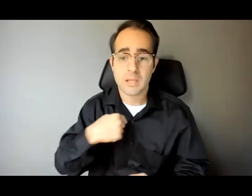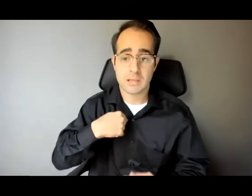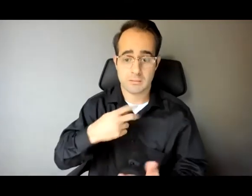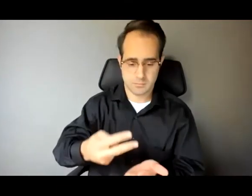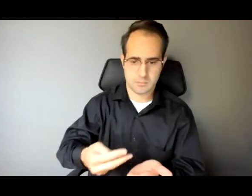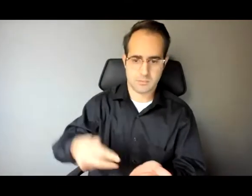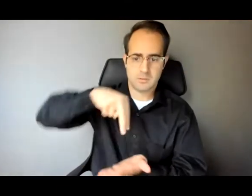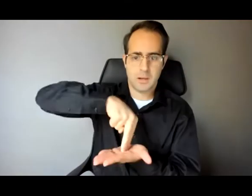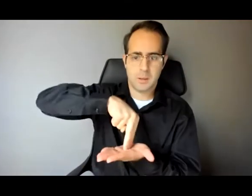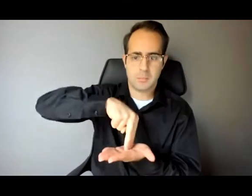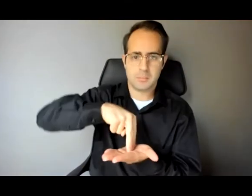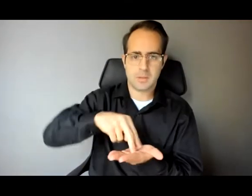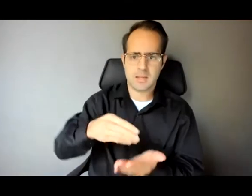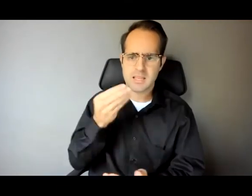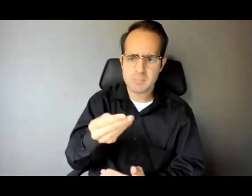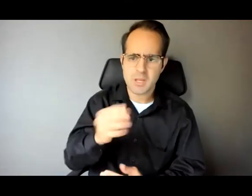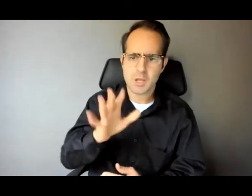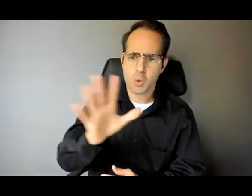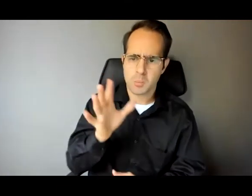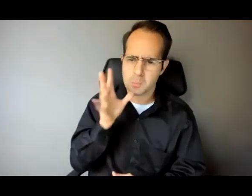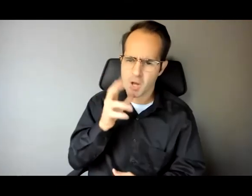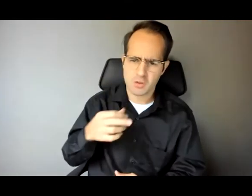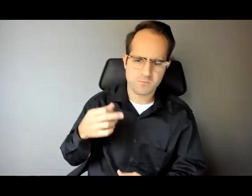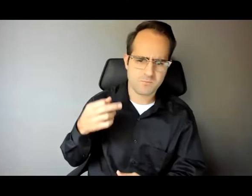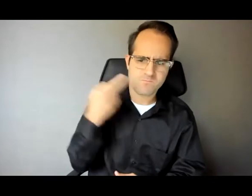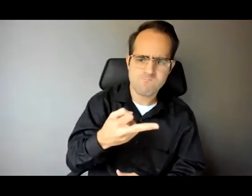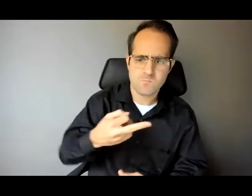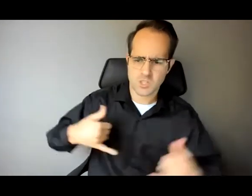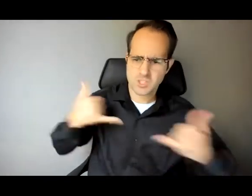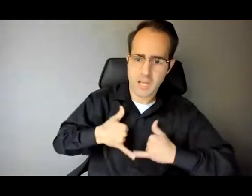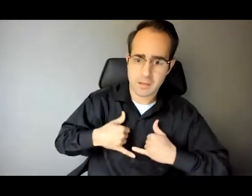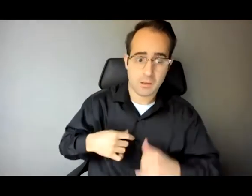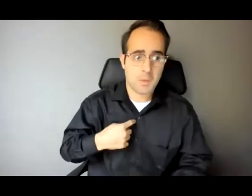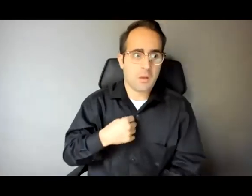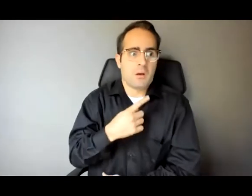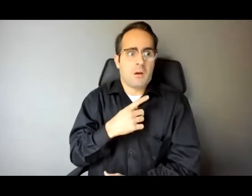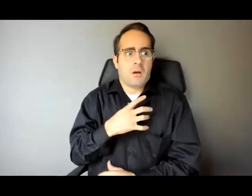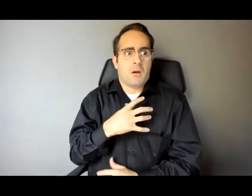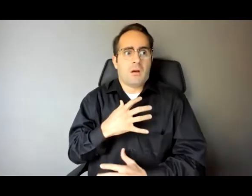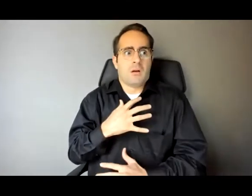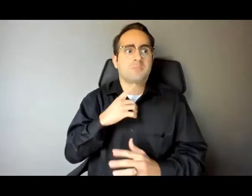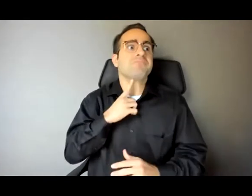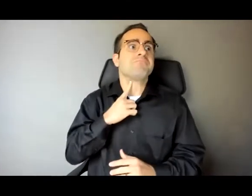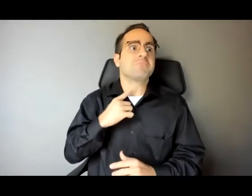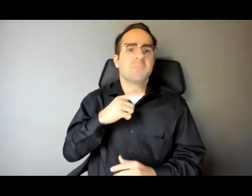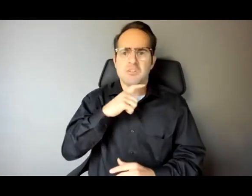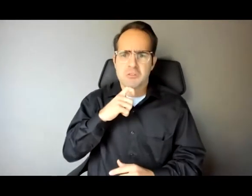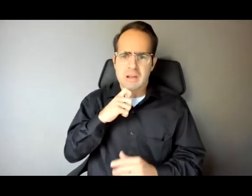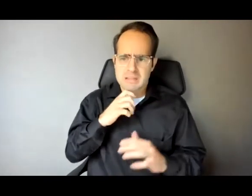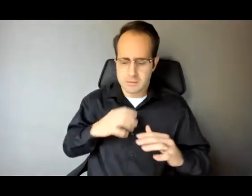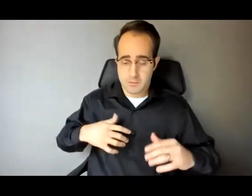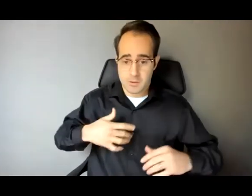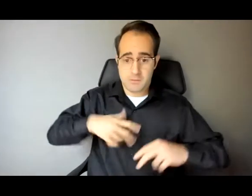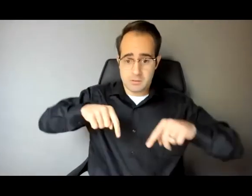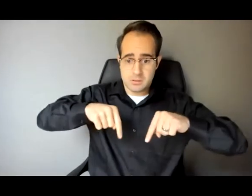and then he said, give me your motherfucking jacket. My mouth suddenly went dry. I could feel my leg muscles tighten. I could feel my